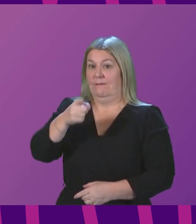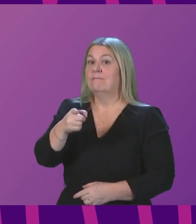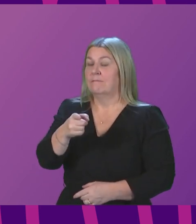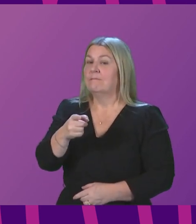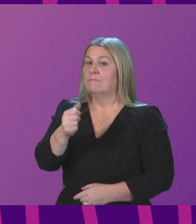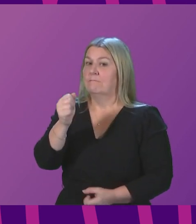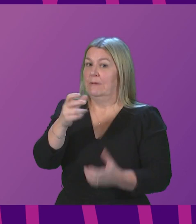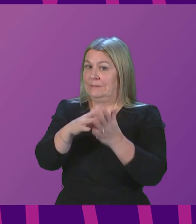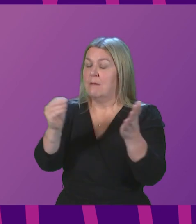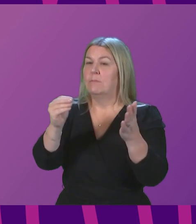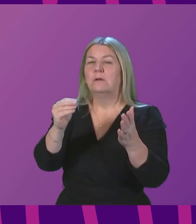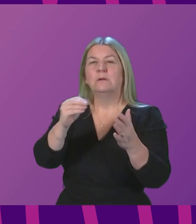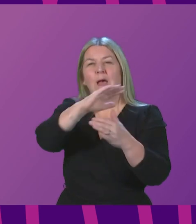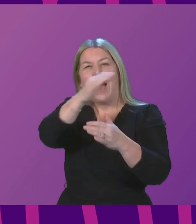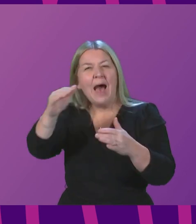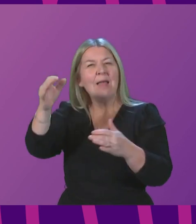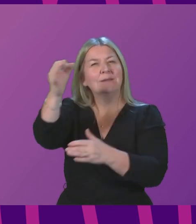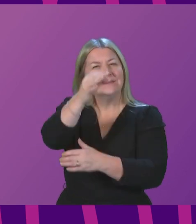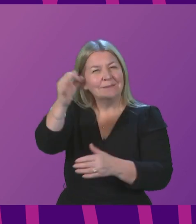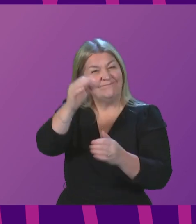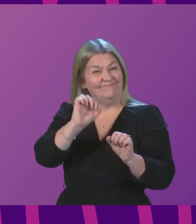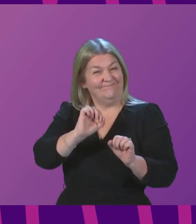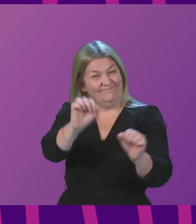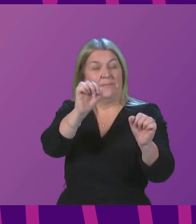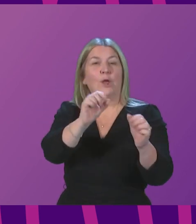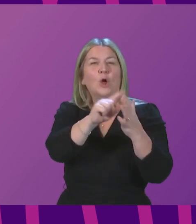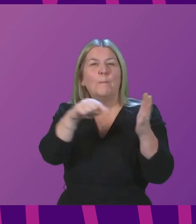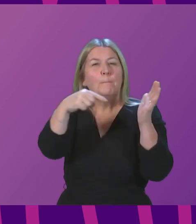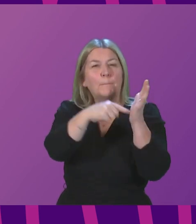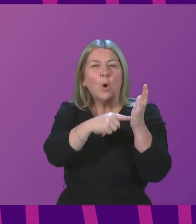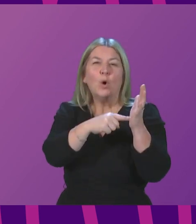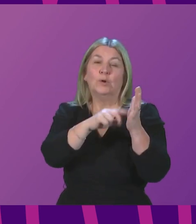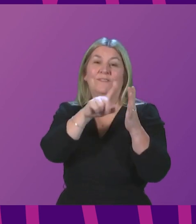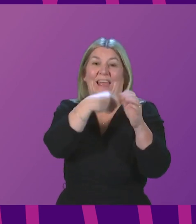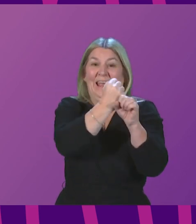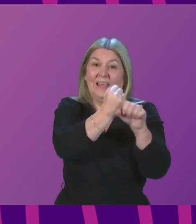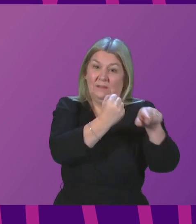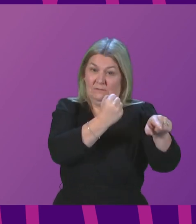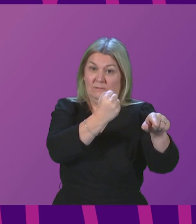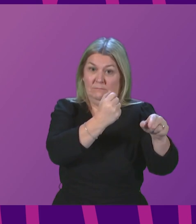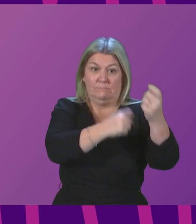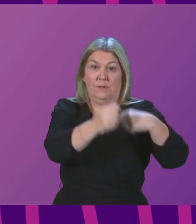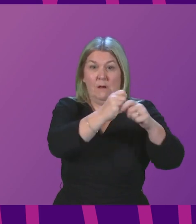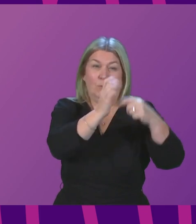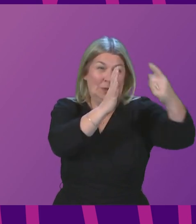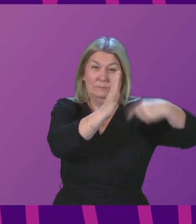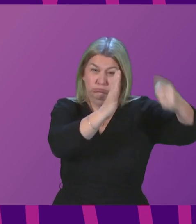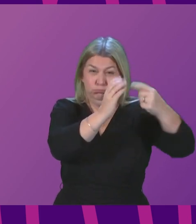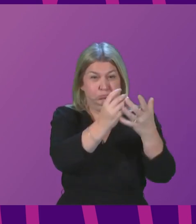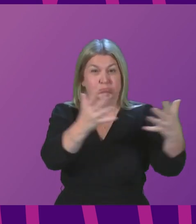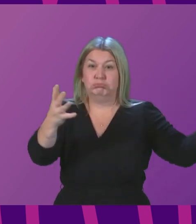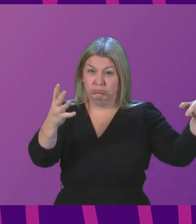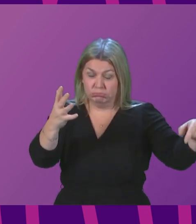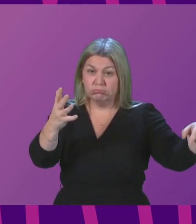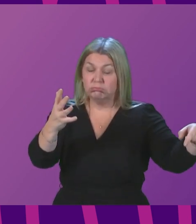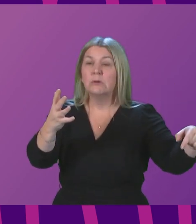from Highlands and Islands Enterprise, the port of Nig has been transformed into the largest offshore wind tower manufacturer in the UK. Our first just transition